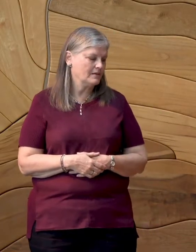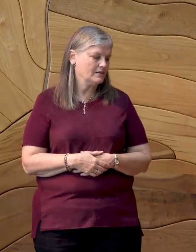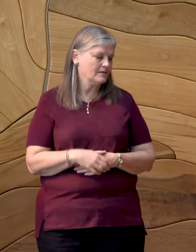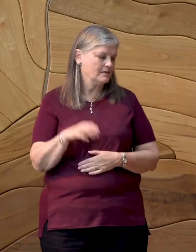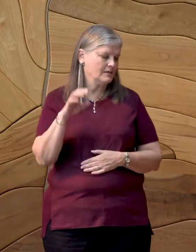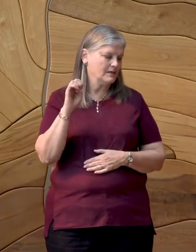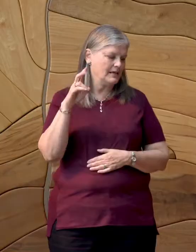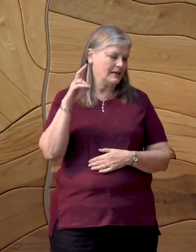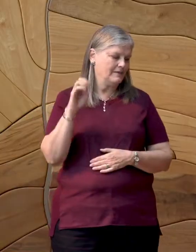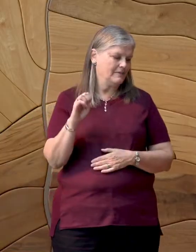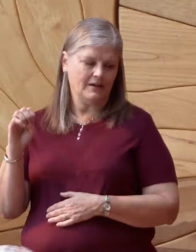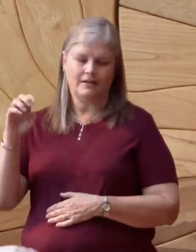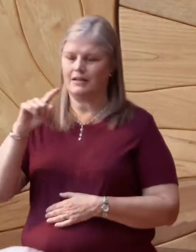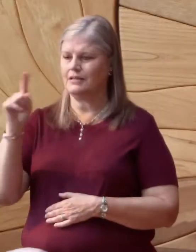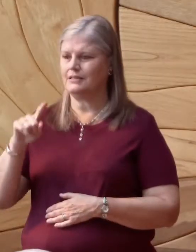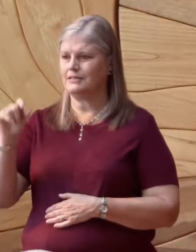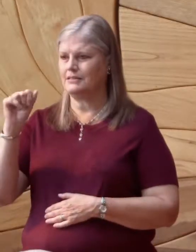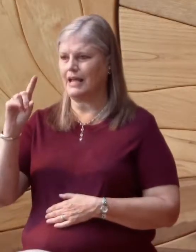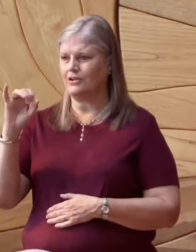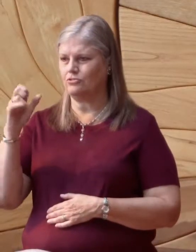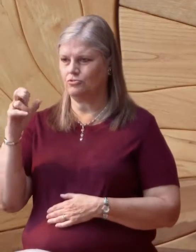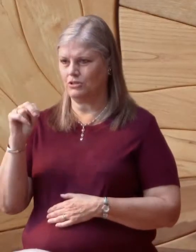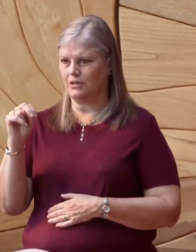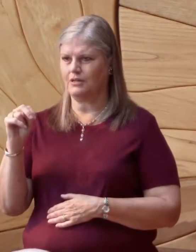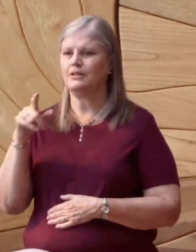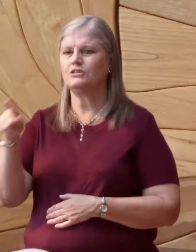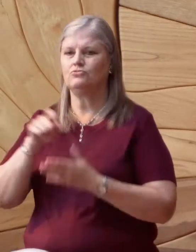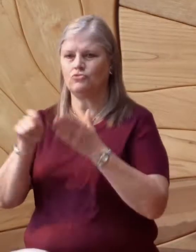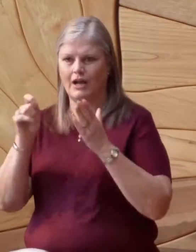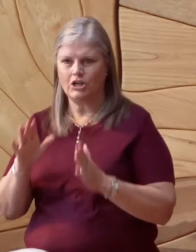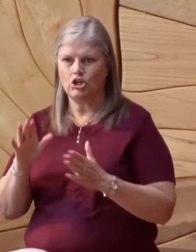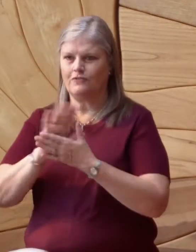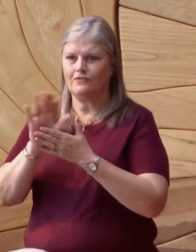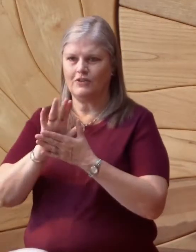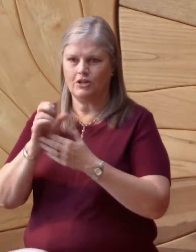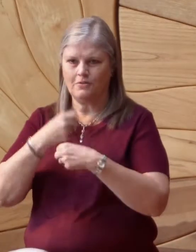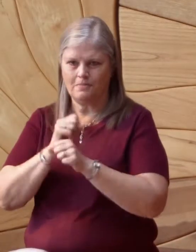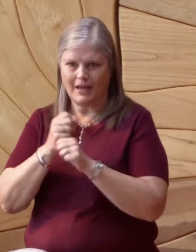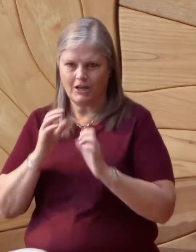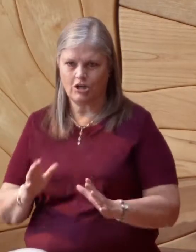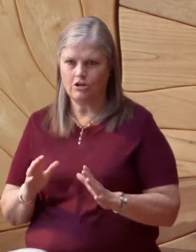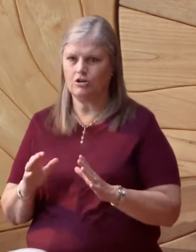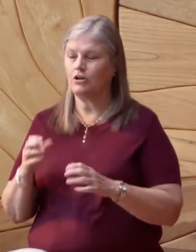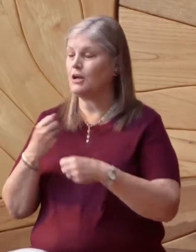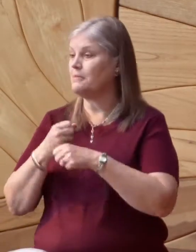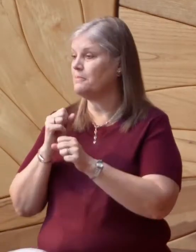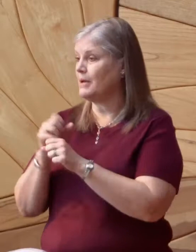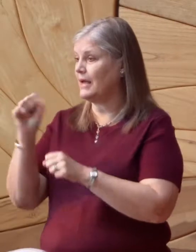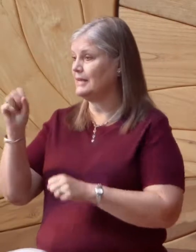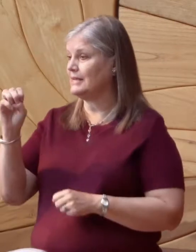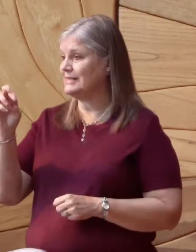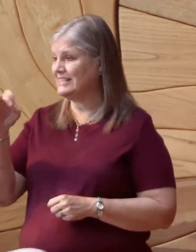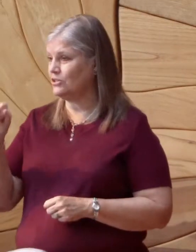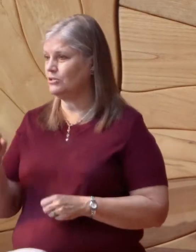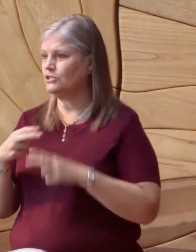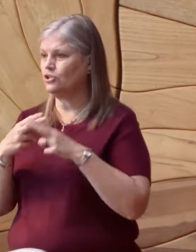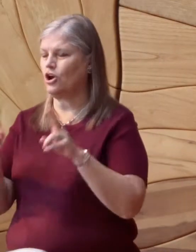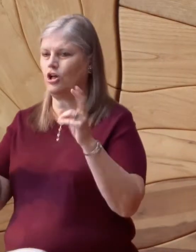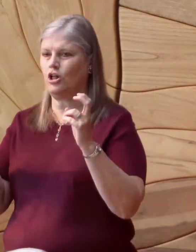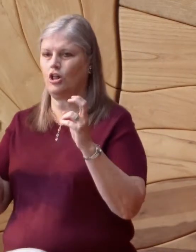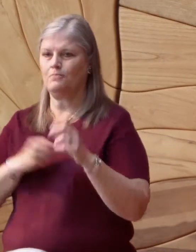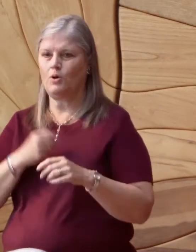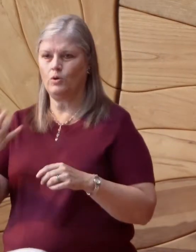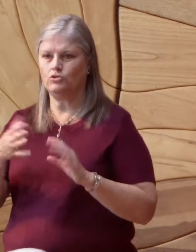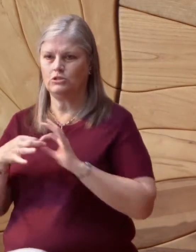Ava Zadarzynska, a writer and filmmaker, has created a quality series called Poetry Unites